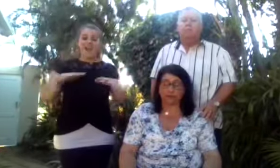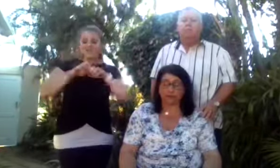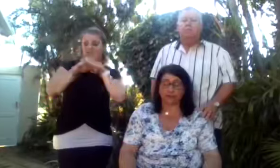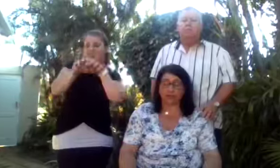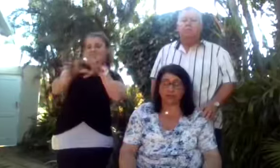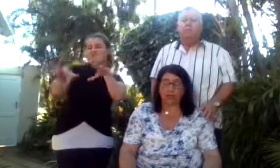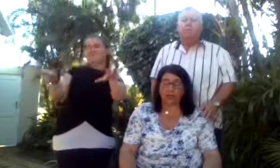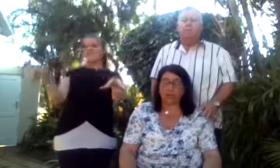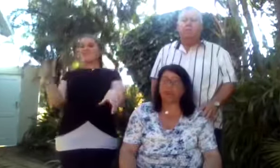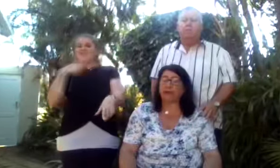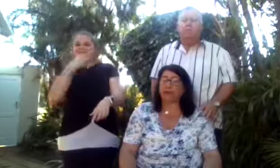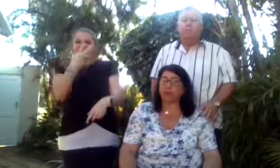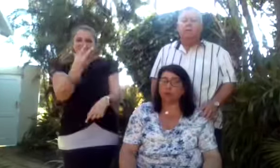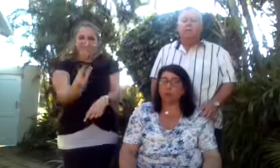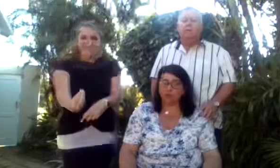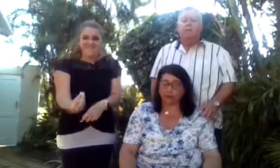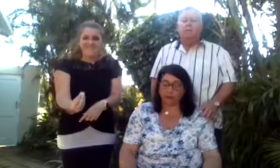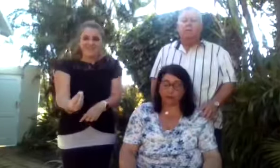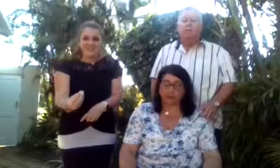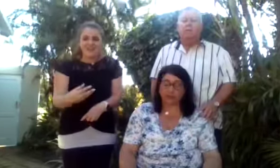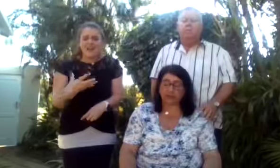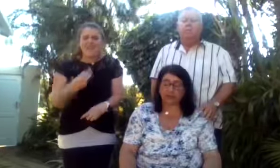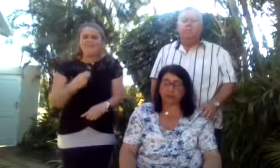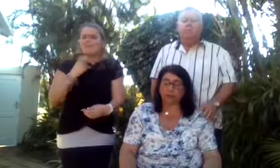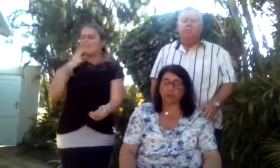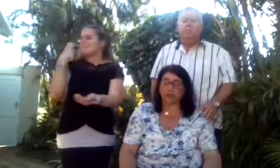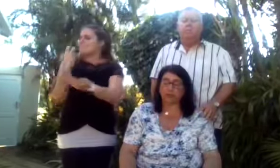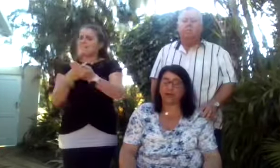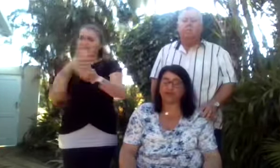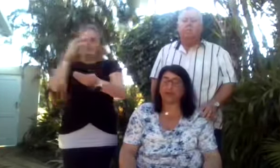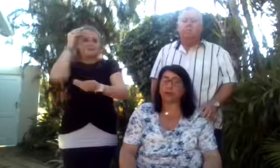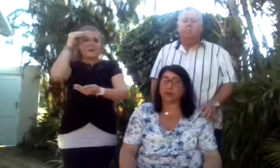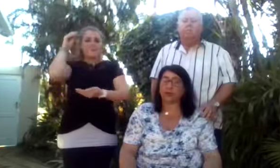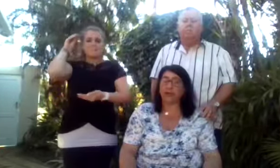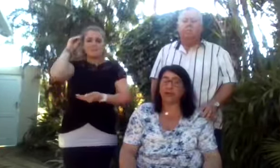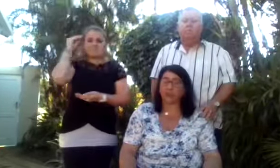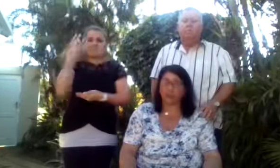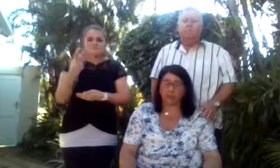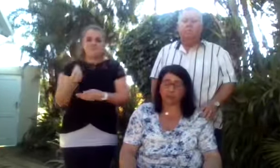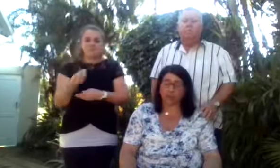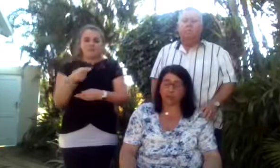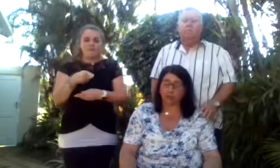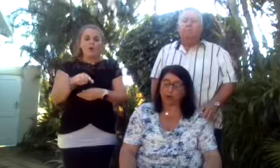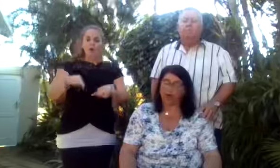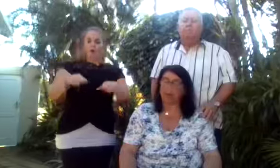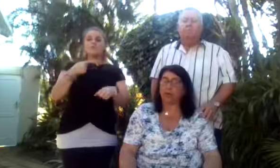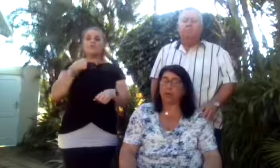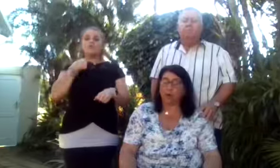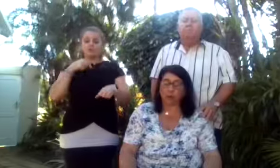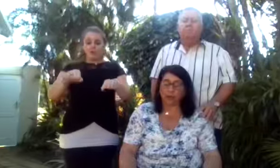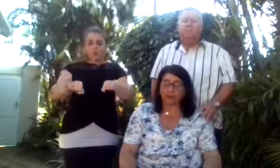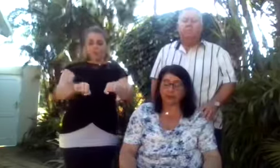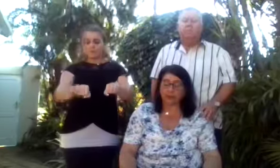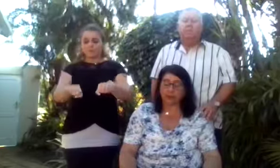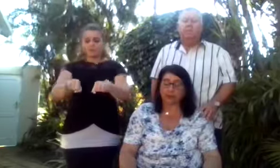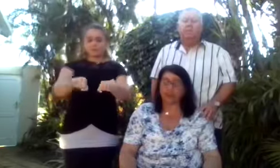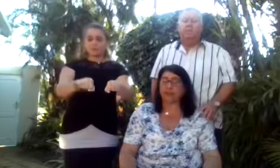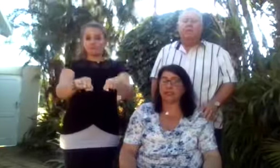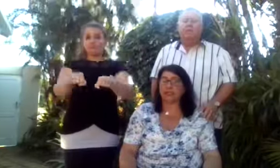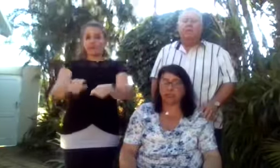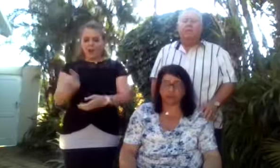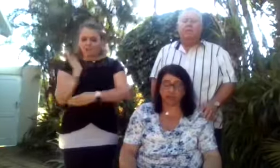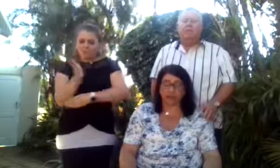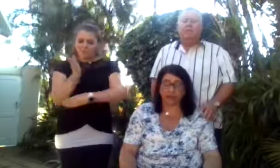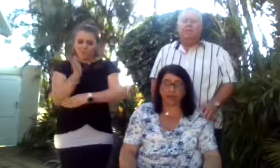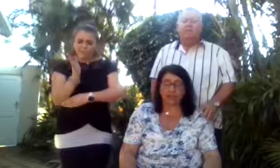laugh. We have the most wonderful memories of her pushing her dog patches around in a pram, while lecturing her